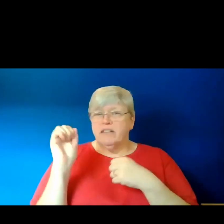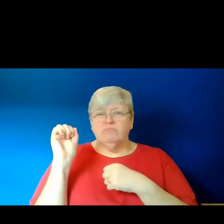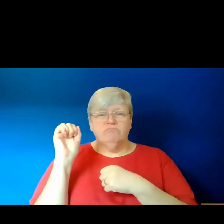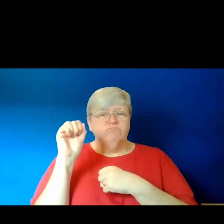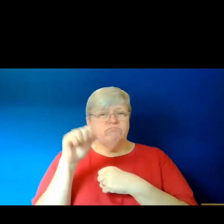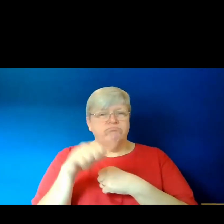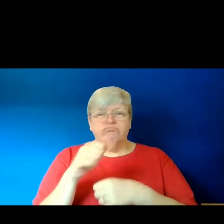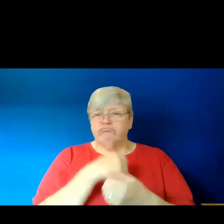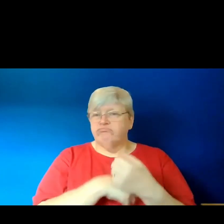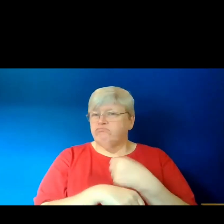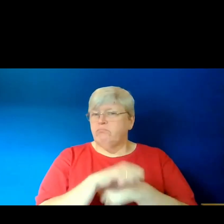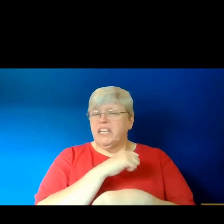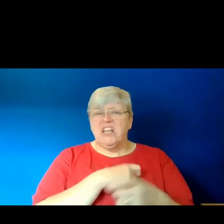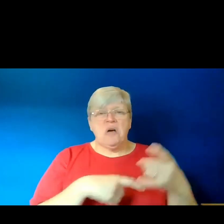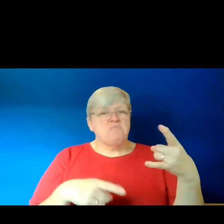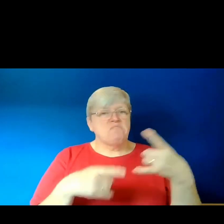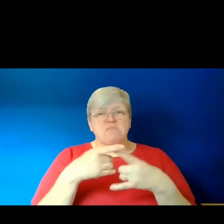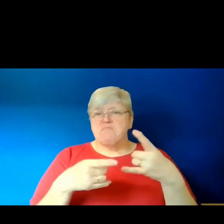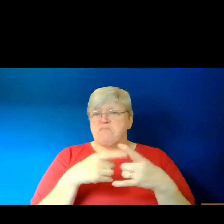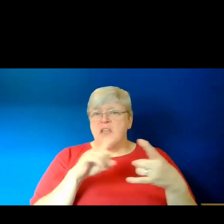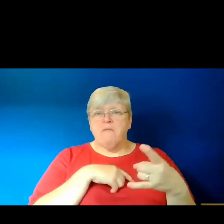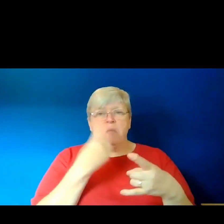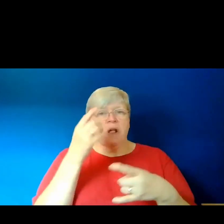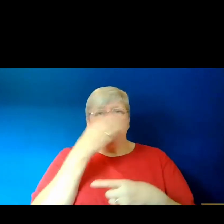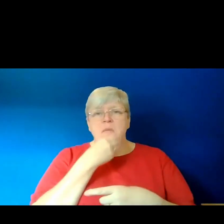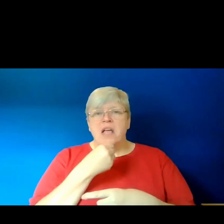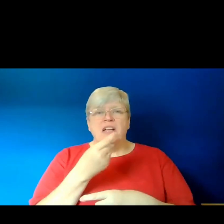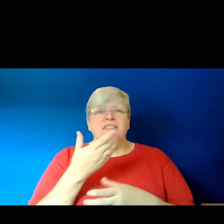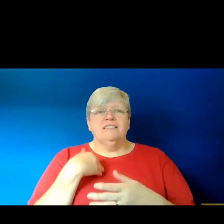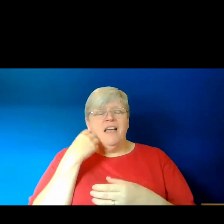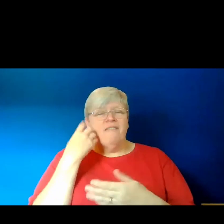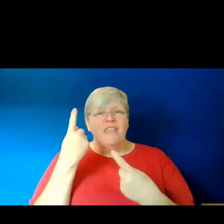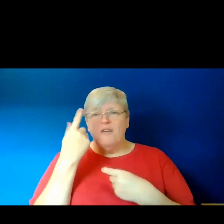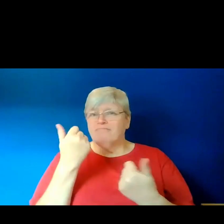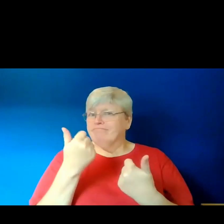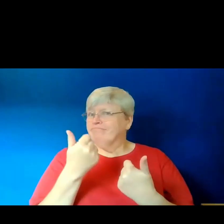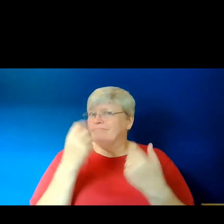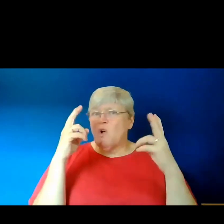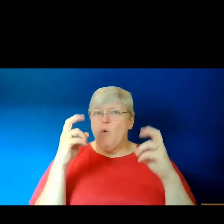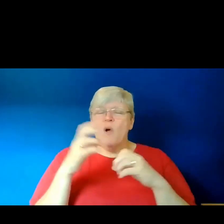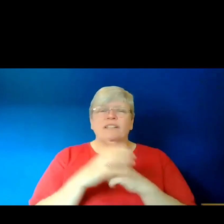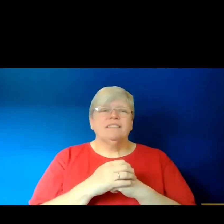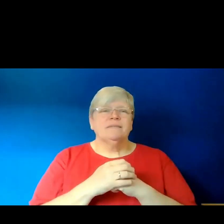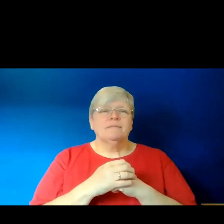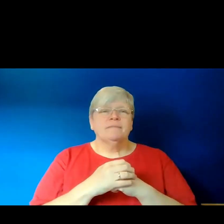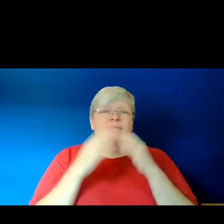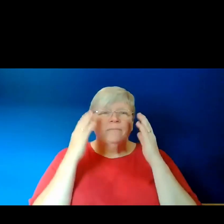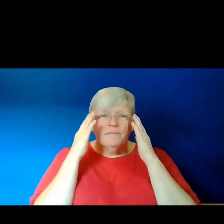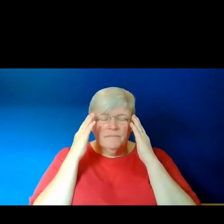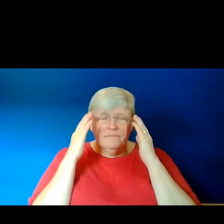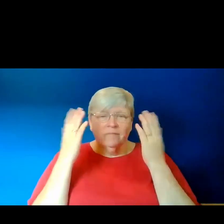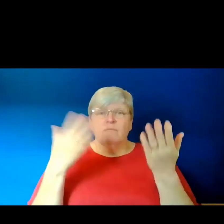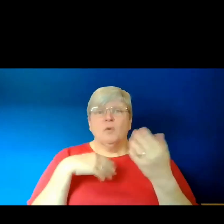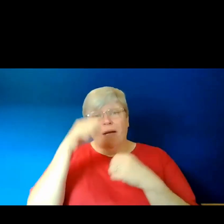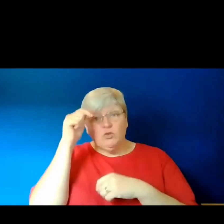the concubine of whatever man. Yeah, I just always thought that quote was really great. So once I knew all this,